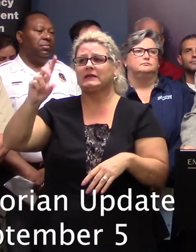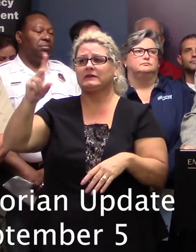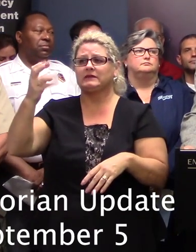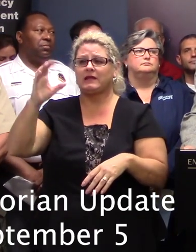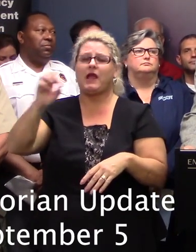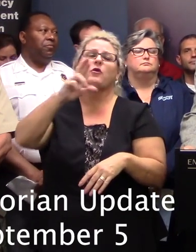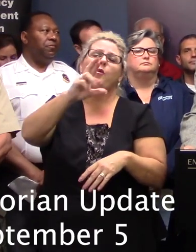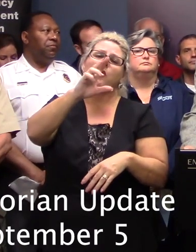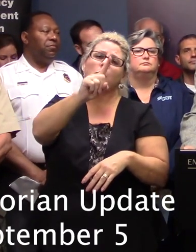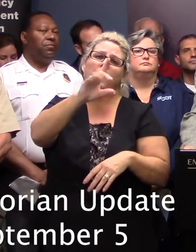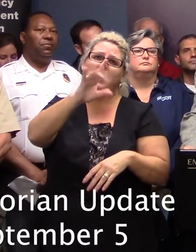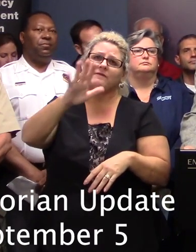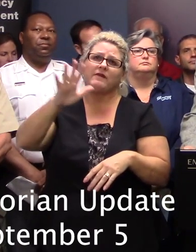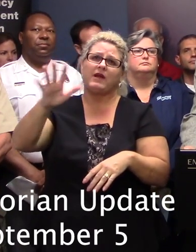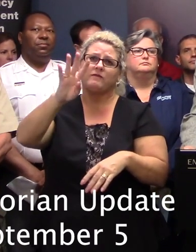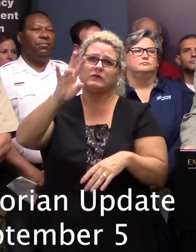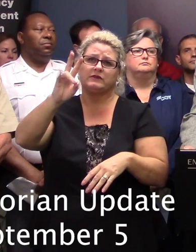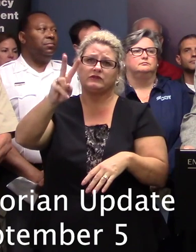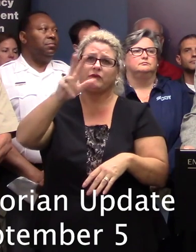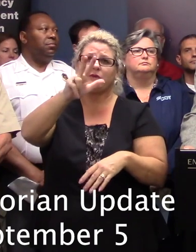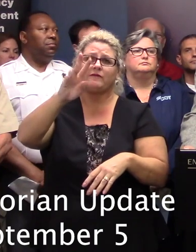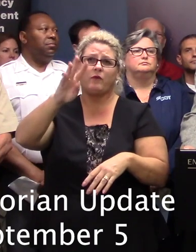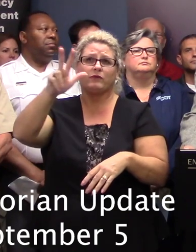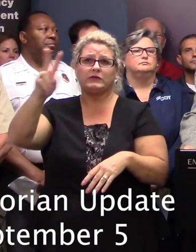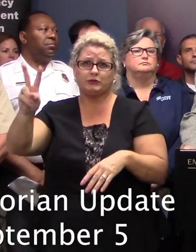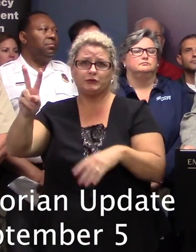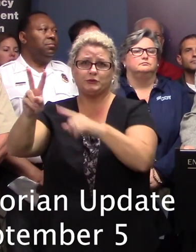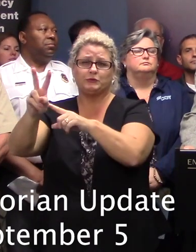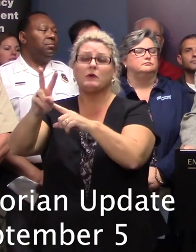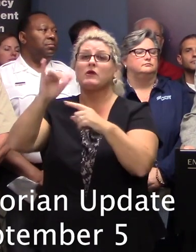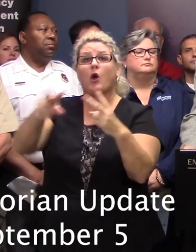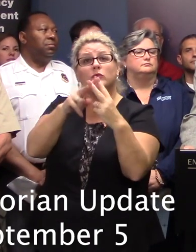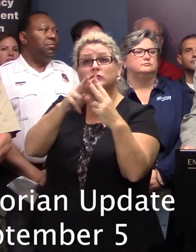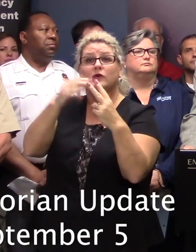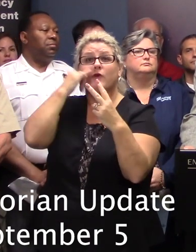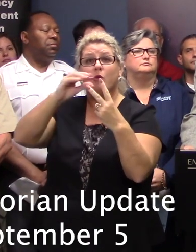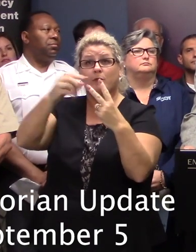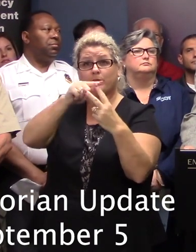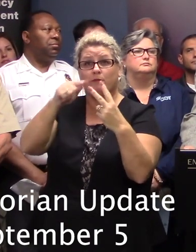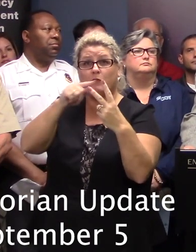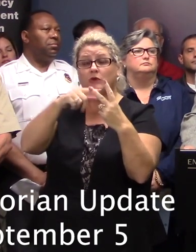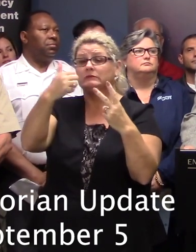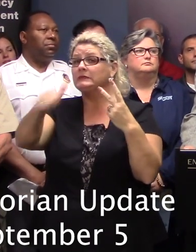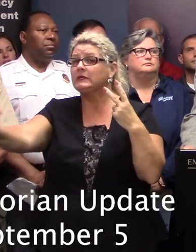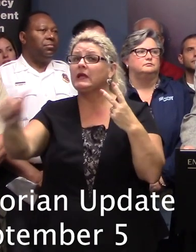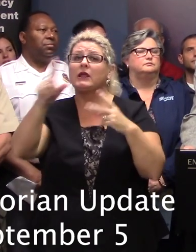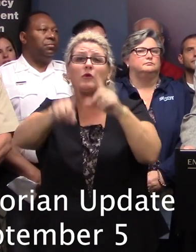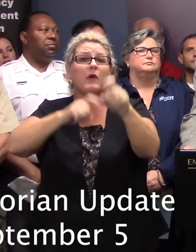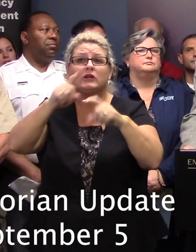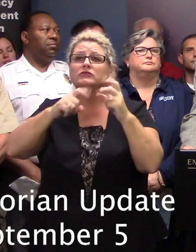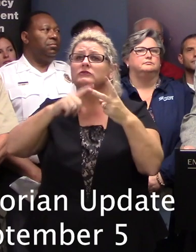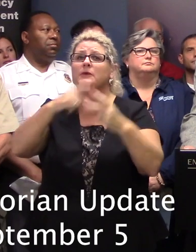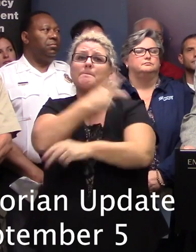1855-472-3432 remains open to answer questions from our patients